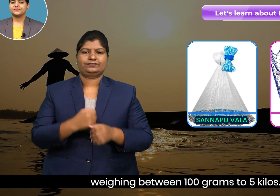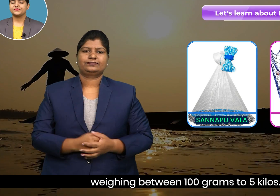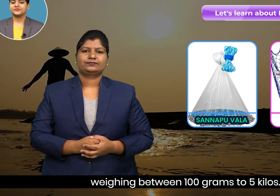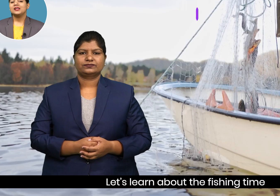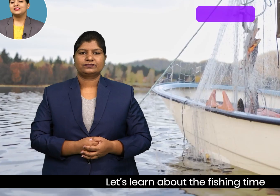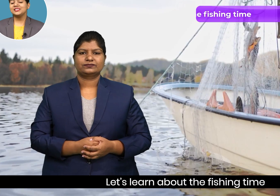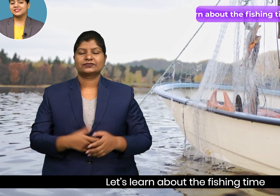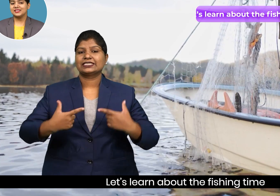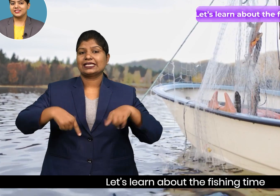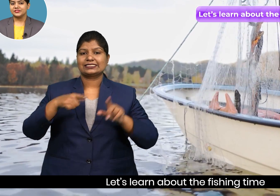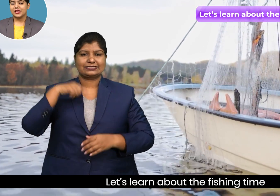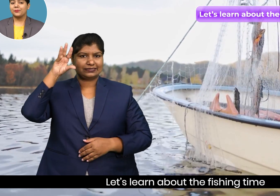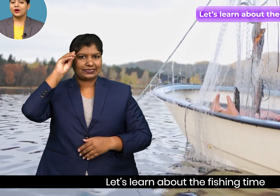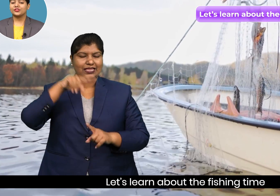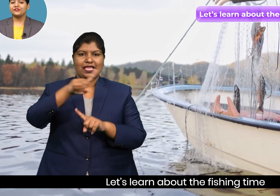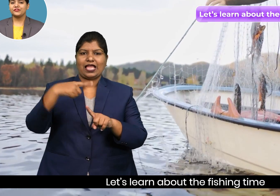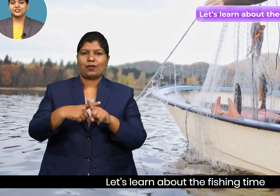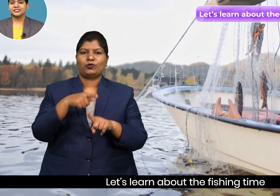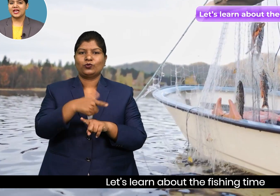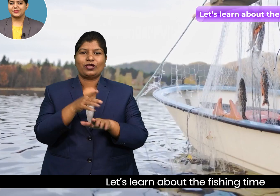Let's learn about fishing time.